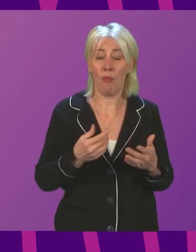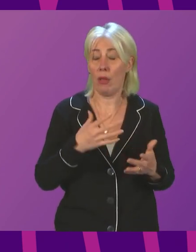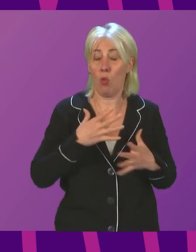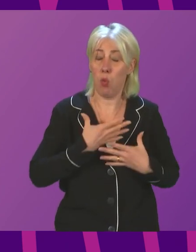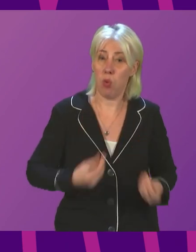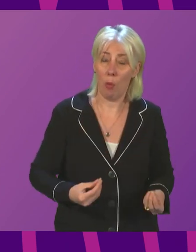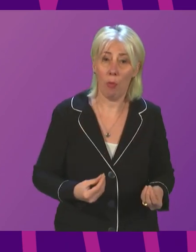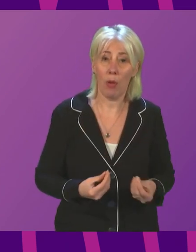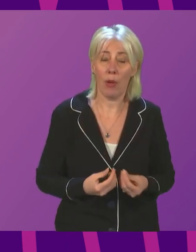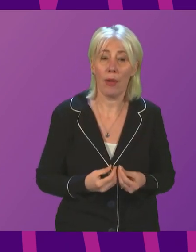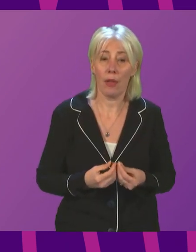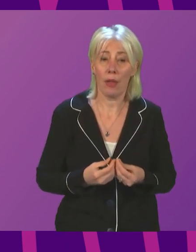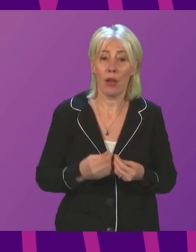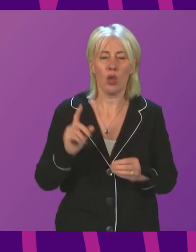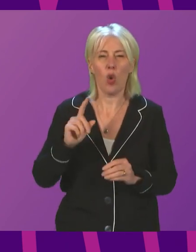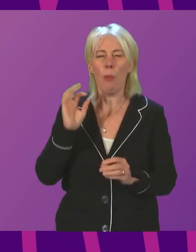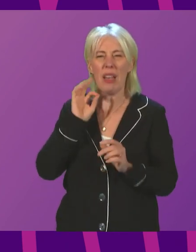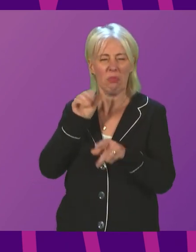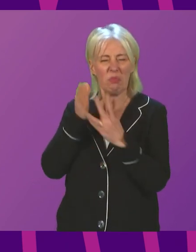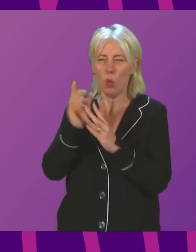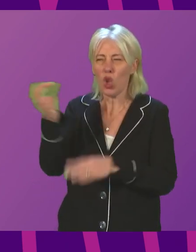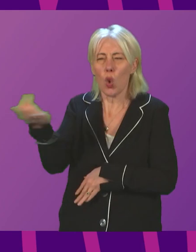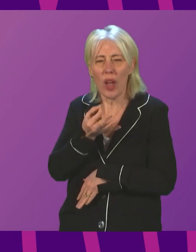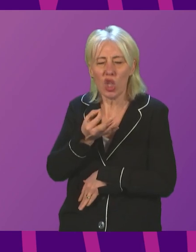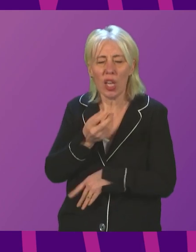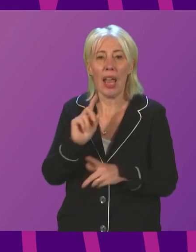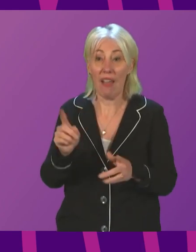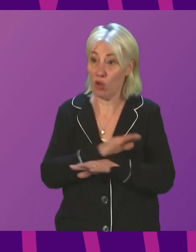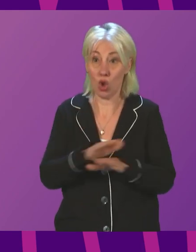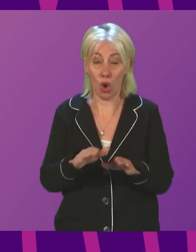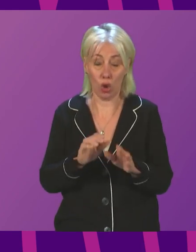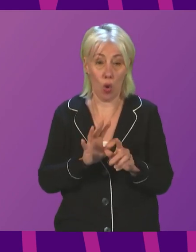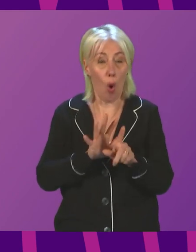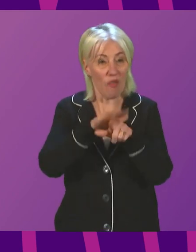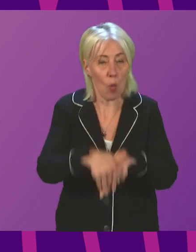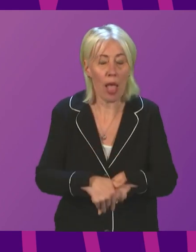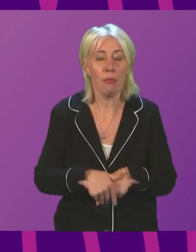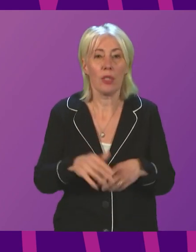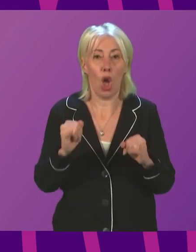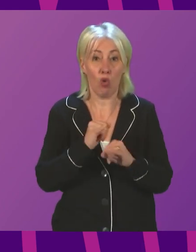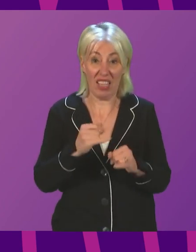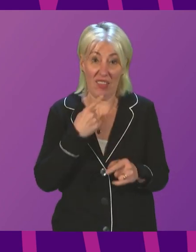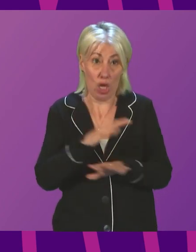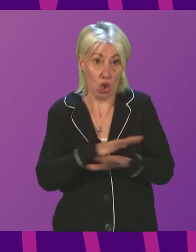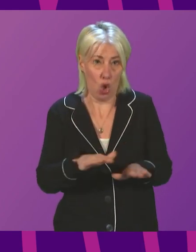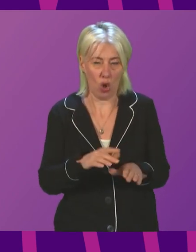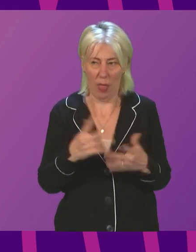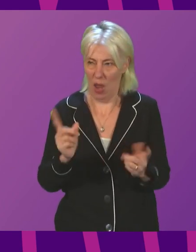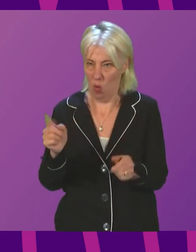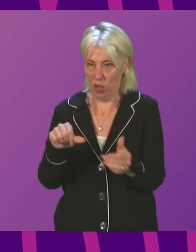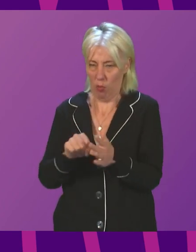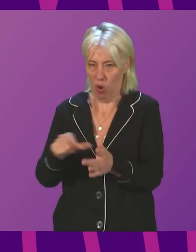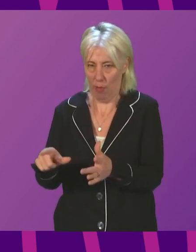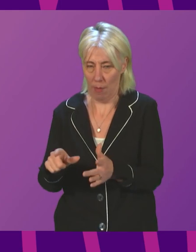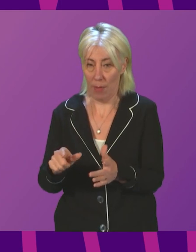a situation where the NHS is overwhelmed and in crisis, what would the Deputy First Minister say it is and when can people expect to have a